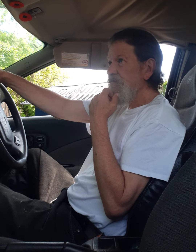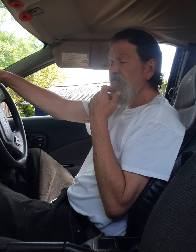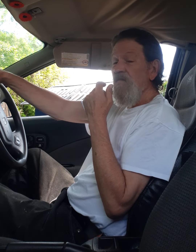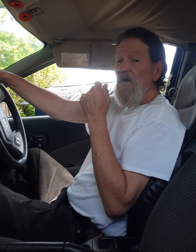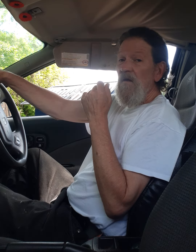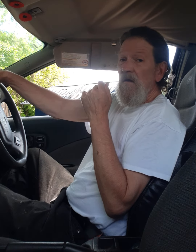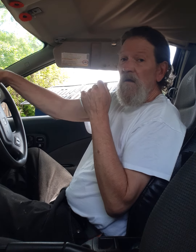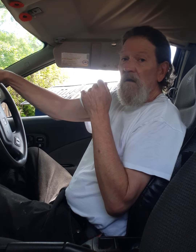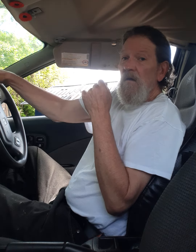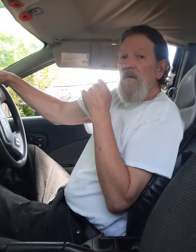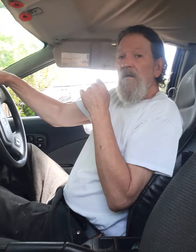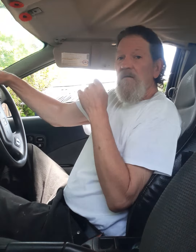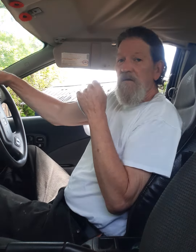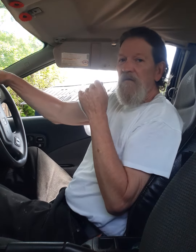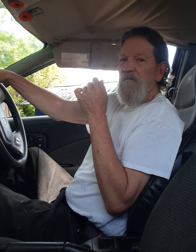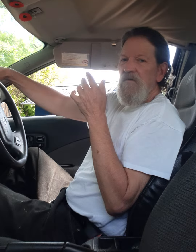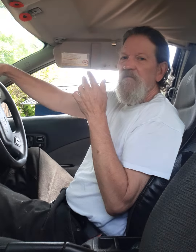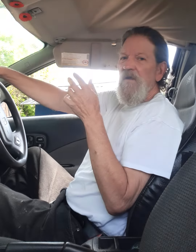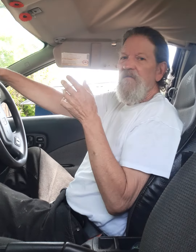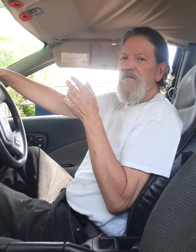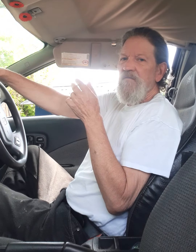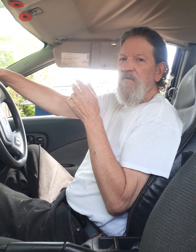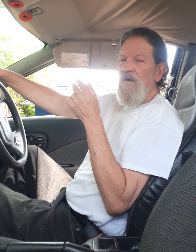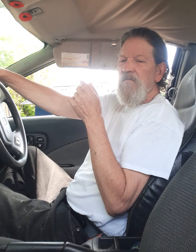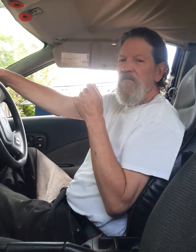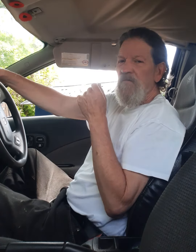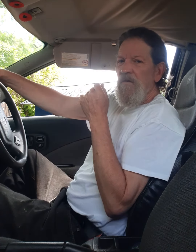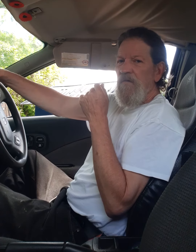jennifer you've been having some problems with